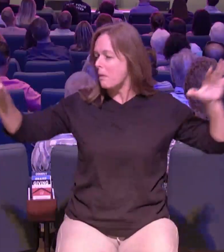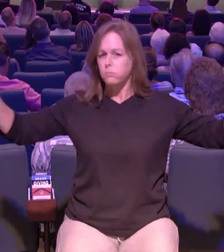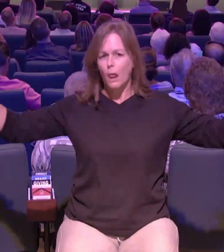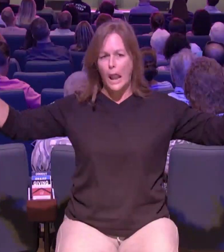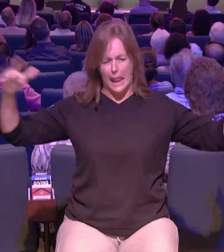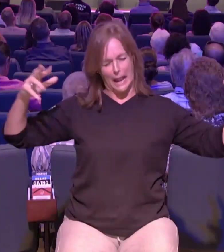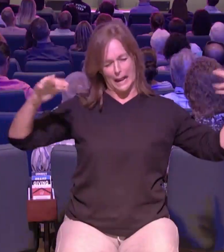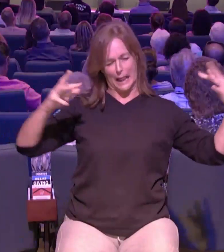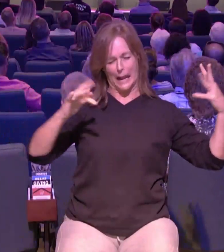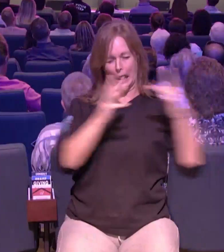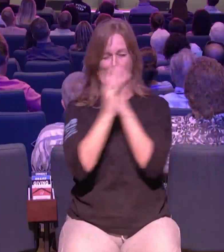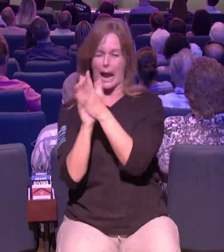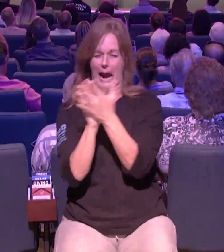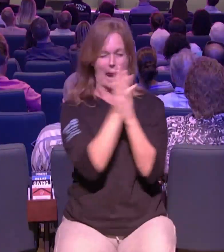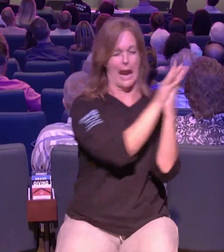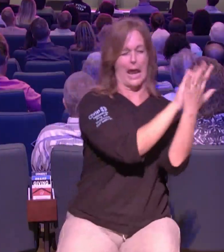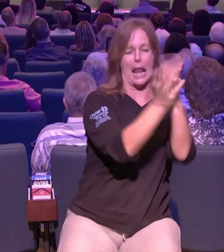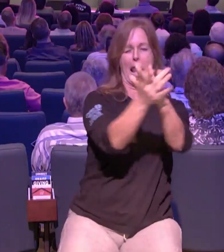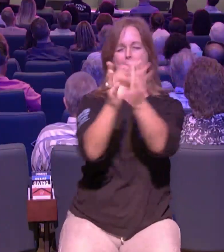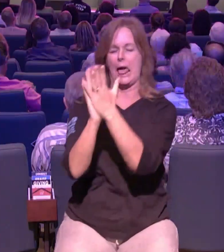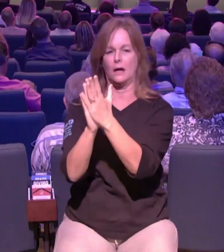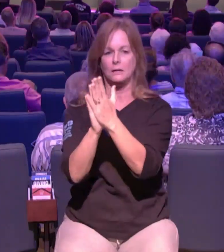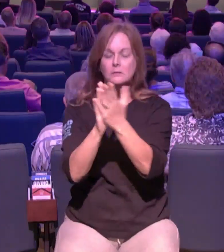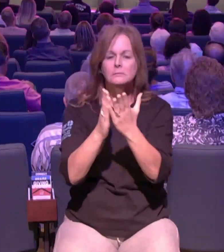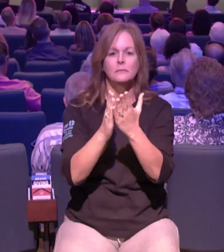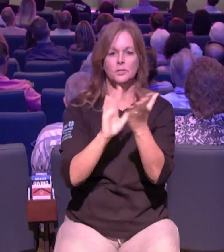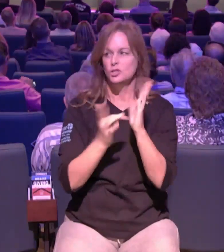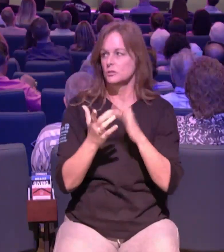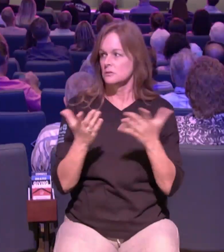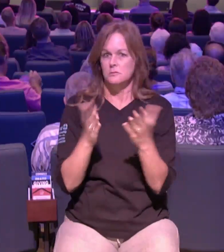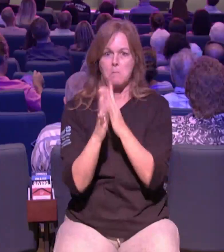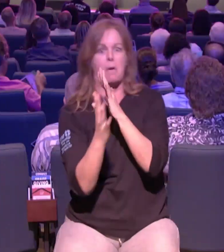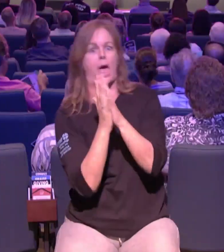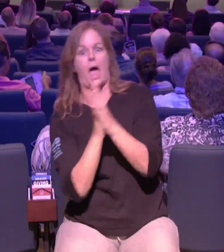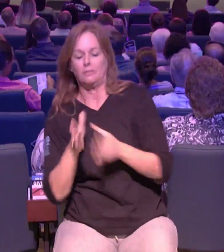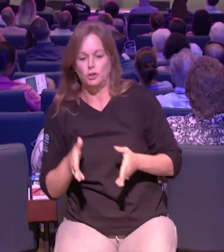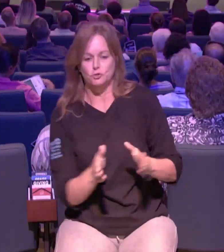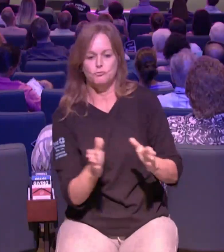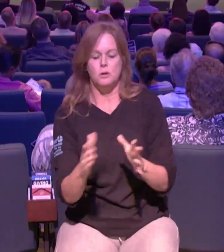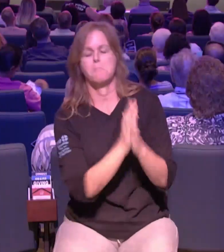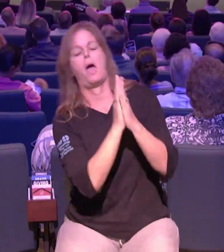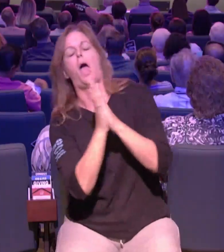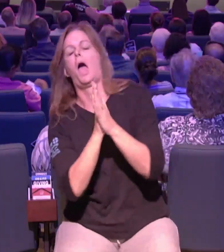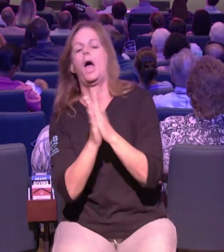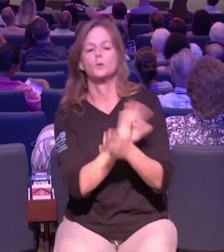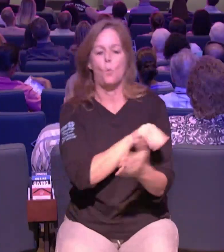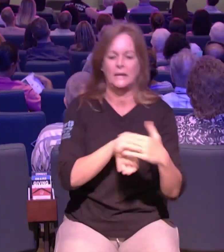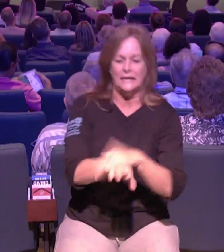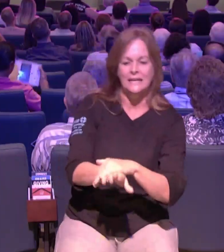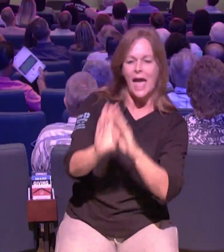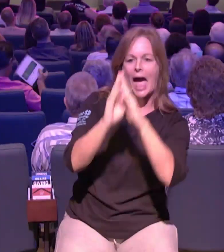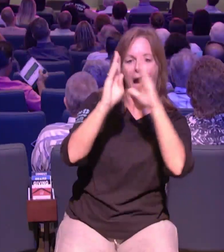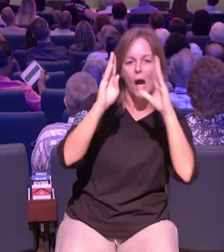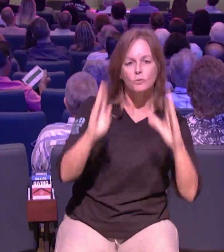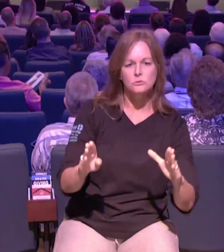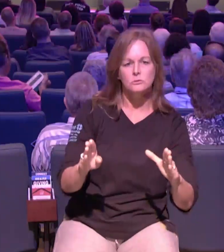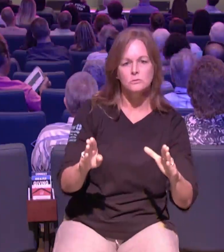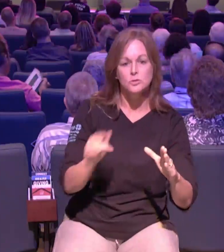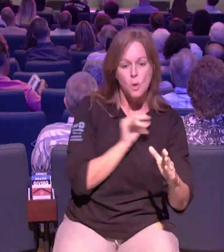it's not a trick question somebody told him somebody had to tell them somebody had